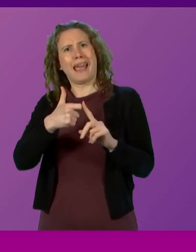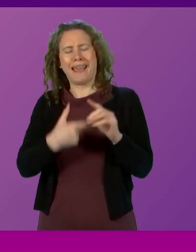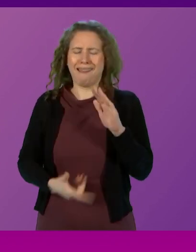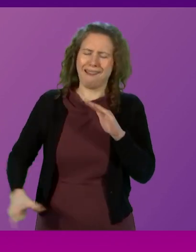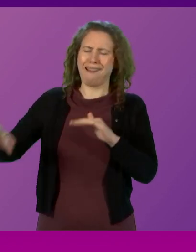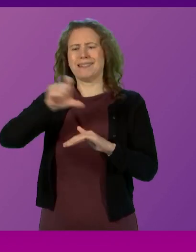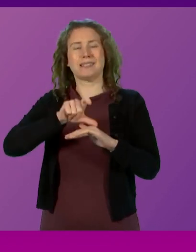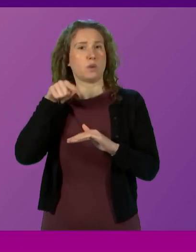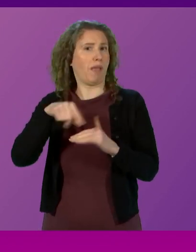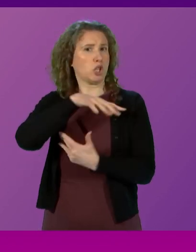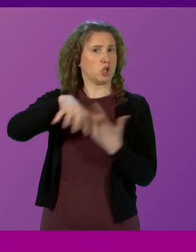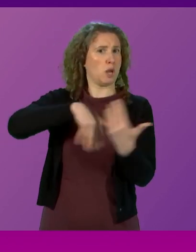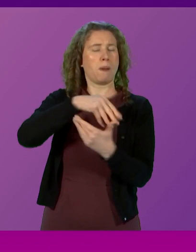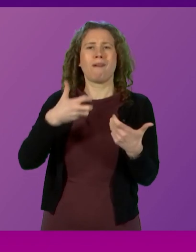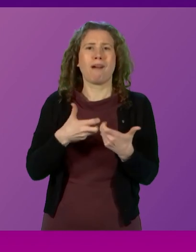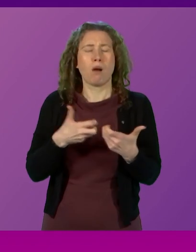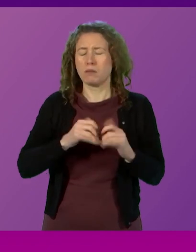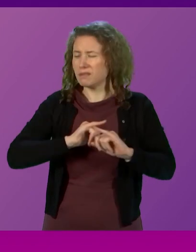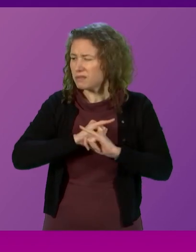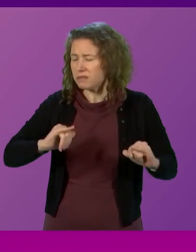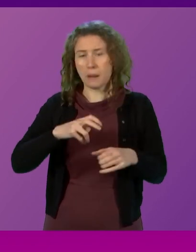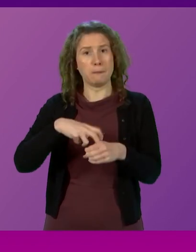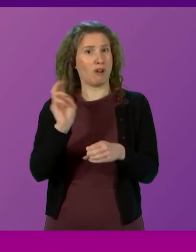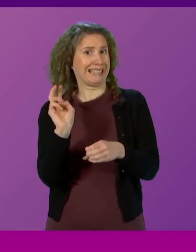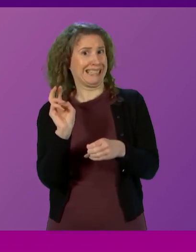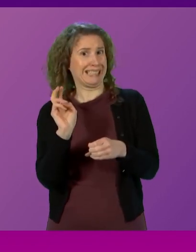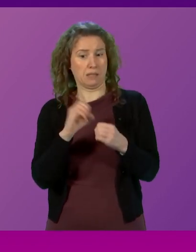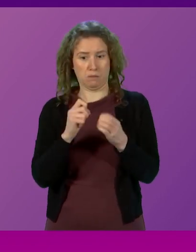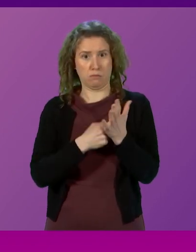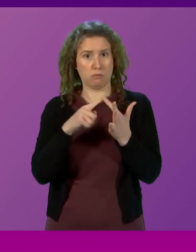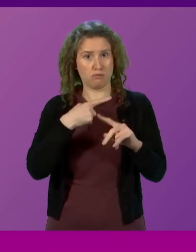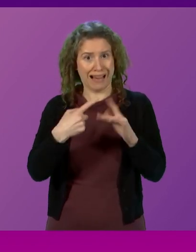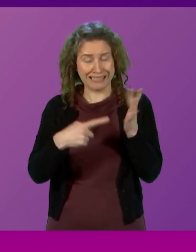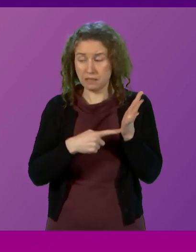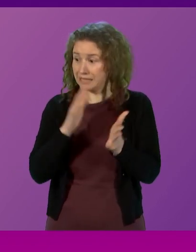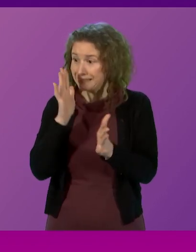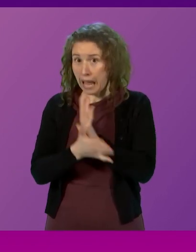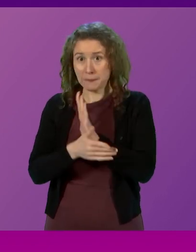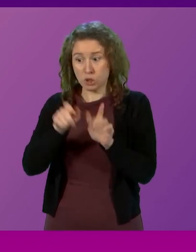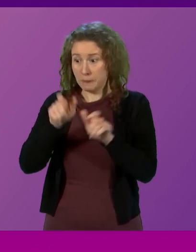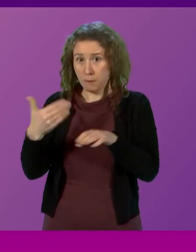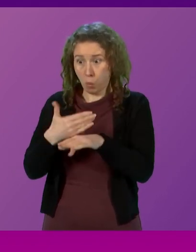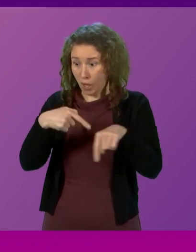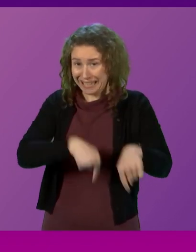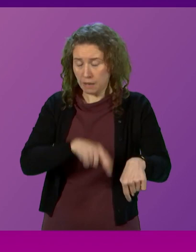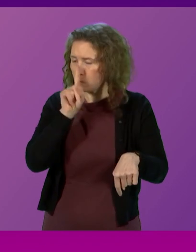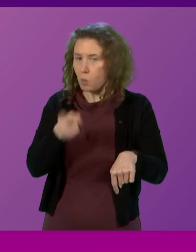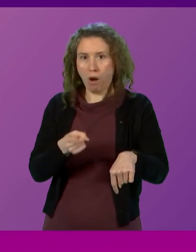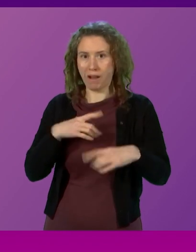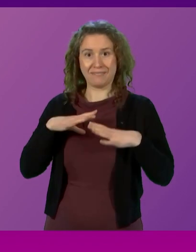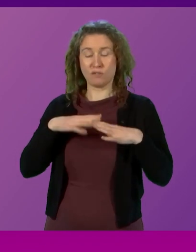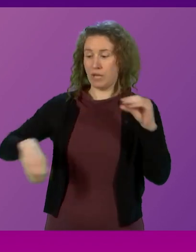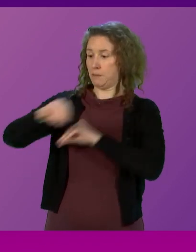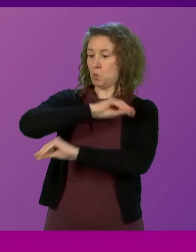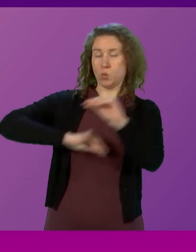the turmoil by a disastrous approach to Brexit, which has damaged Labour's supply through the loss of free movement of people